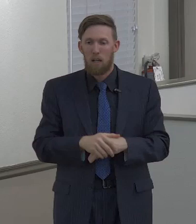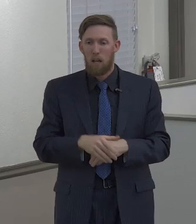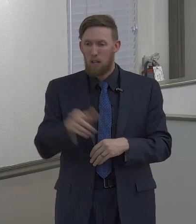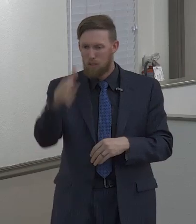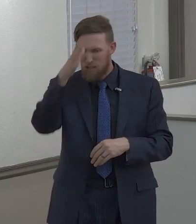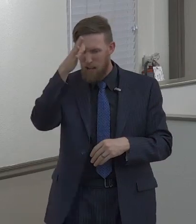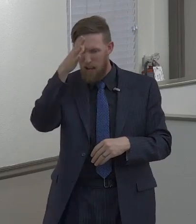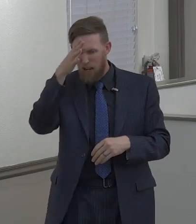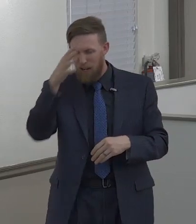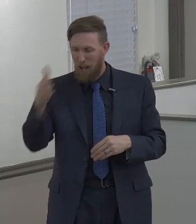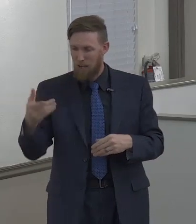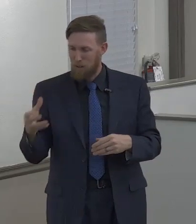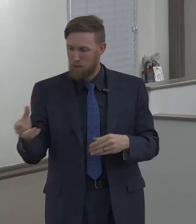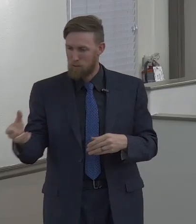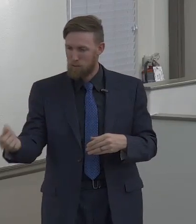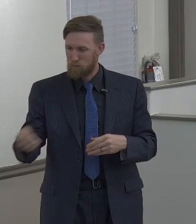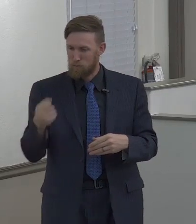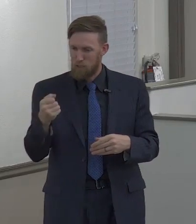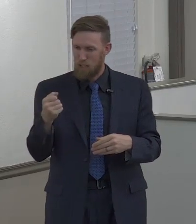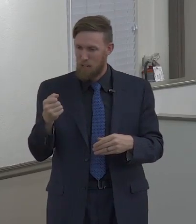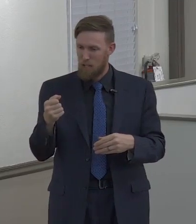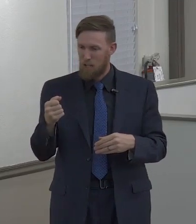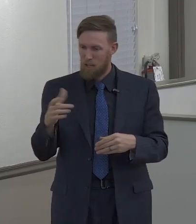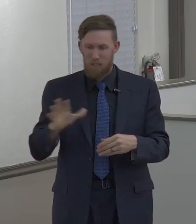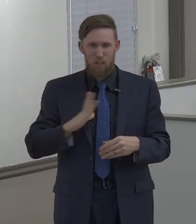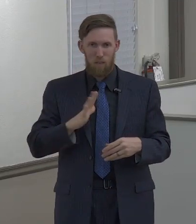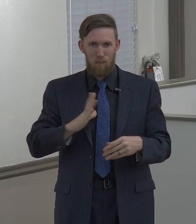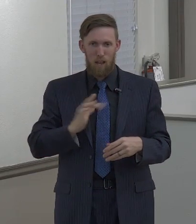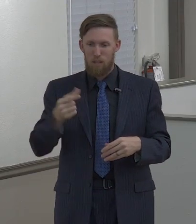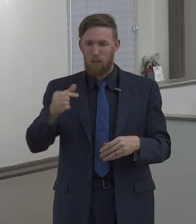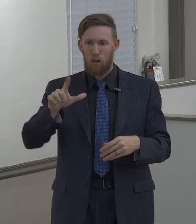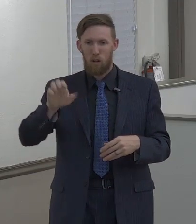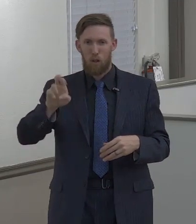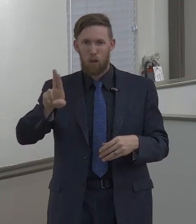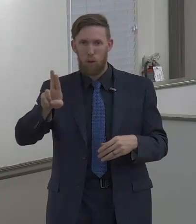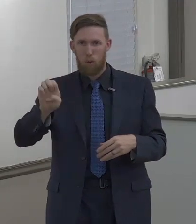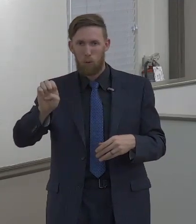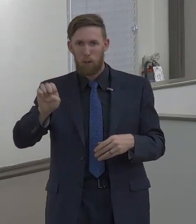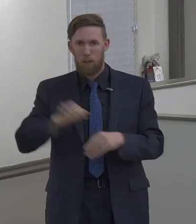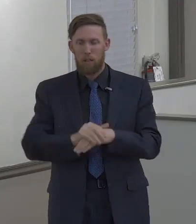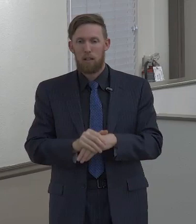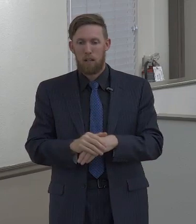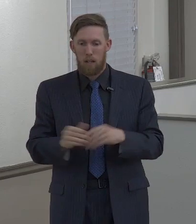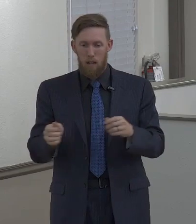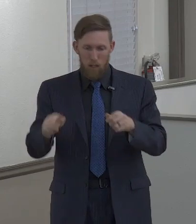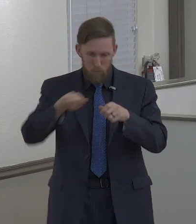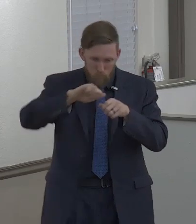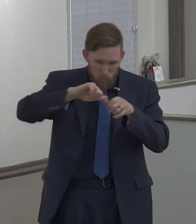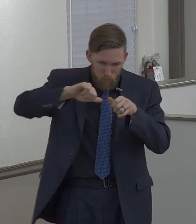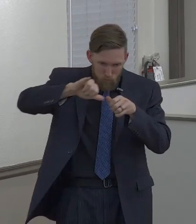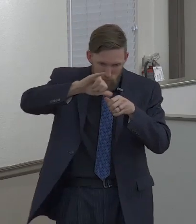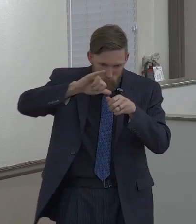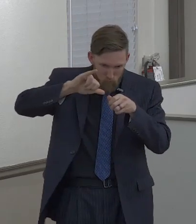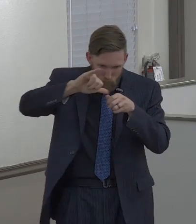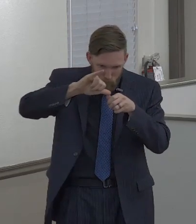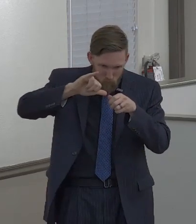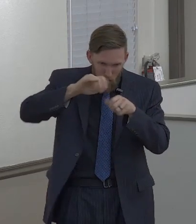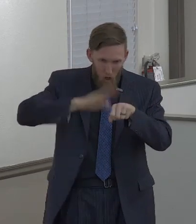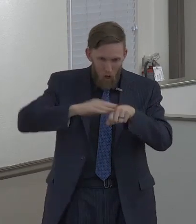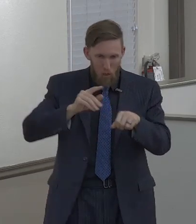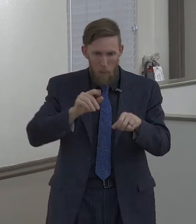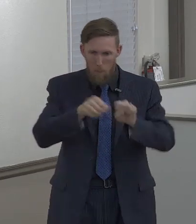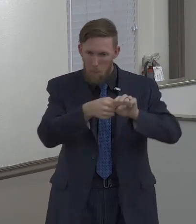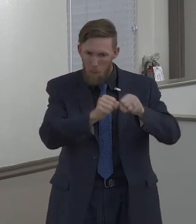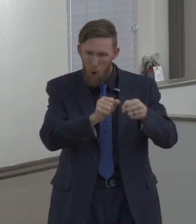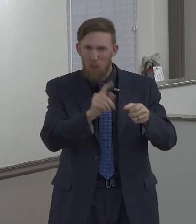And so his dad takes this adhesive, this bonding agent that he had gotten and he started